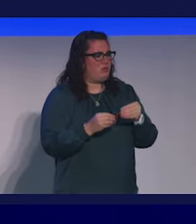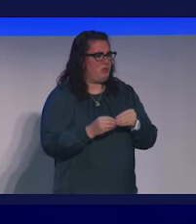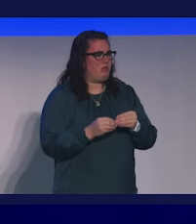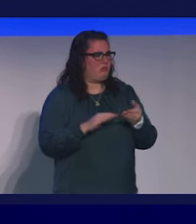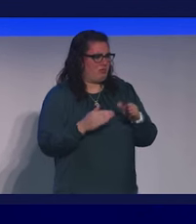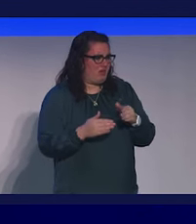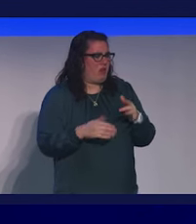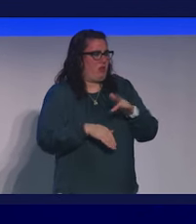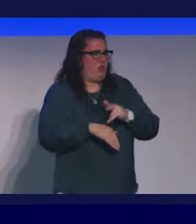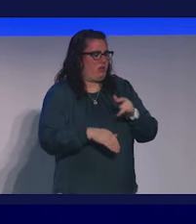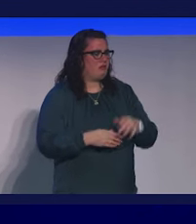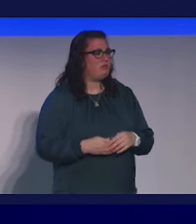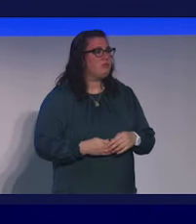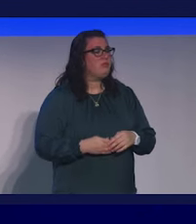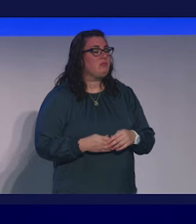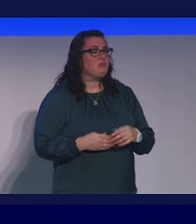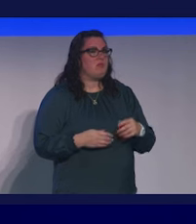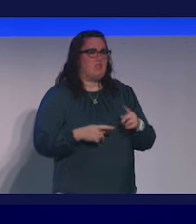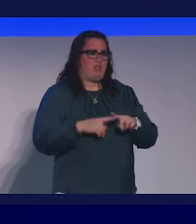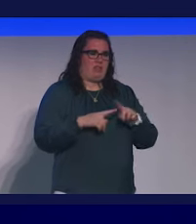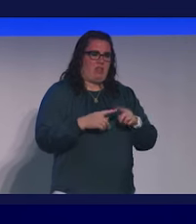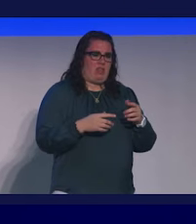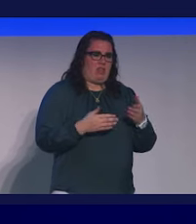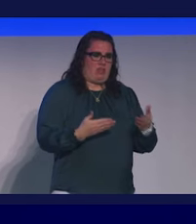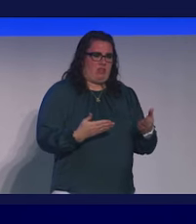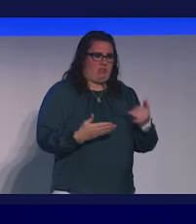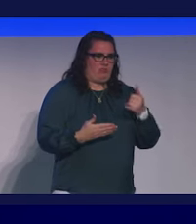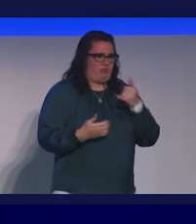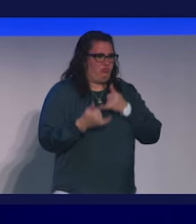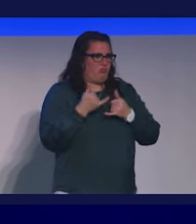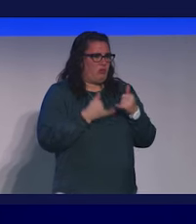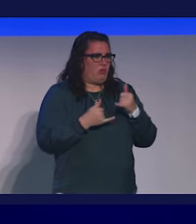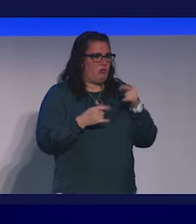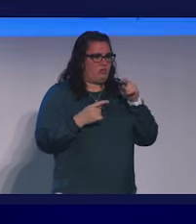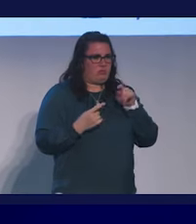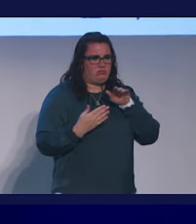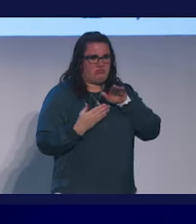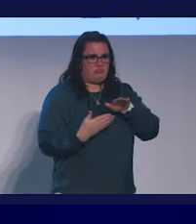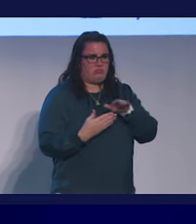We've got a whole bunch of things going quite wrong that we need to start to address pretty quickly.